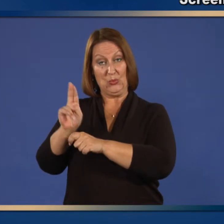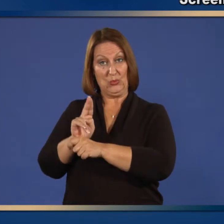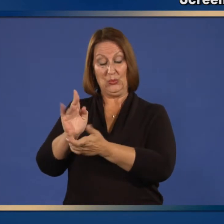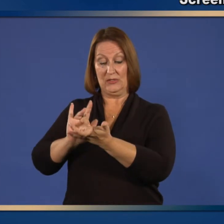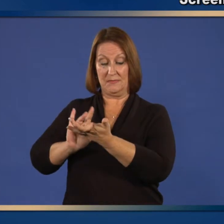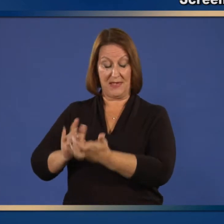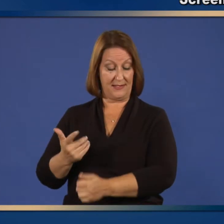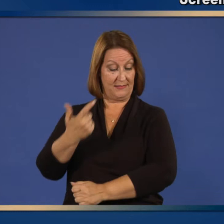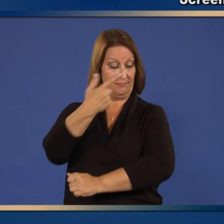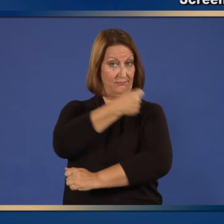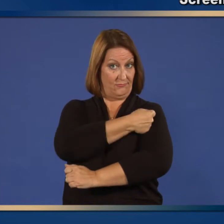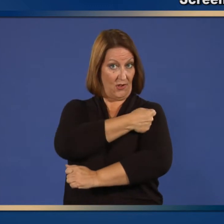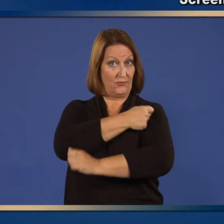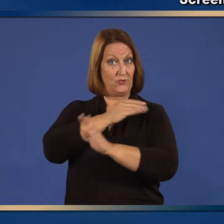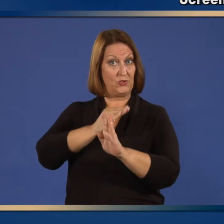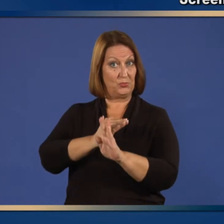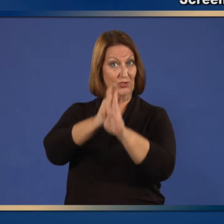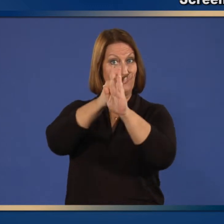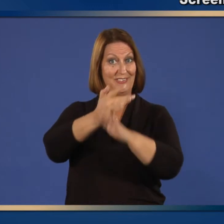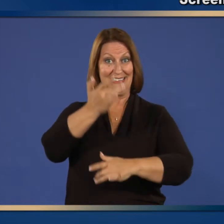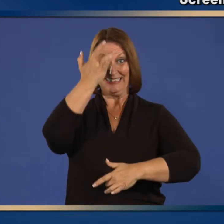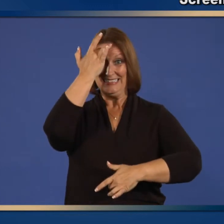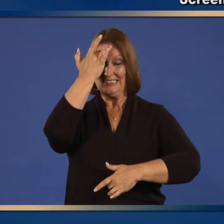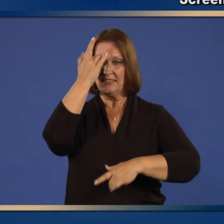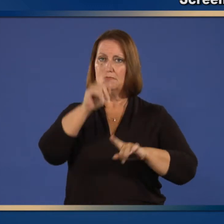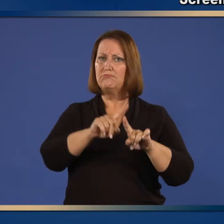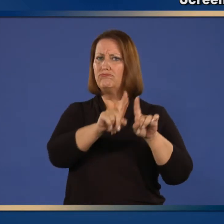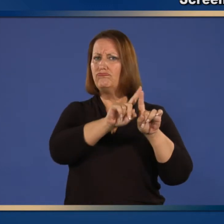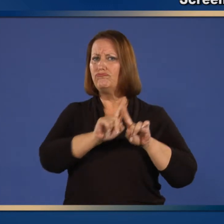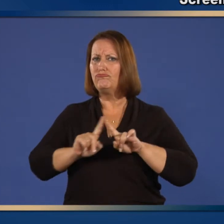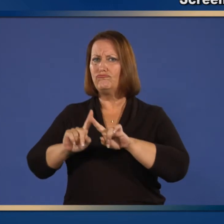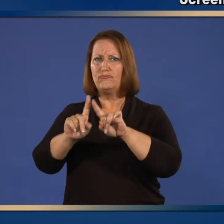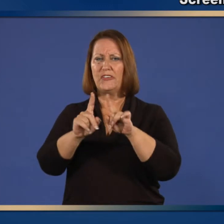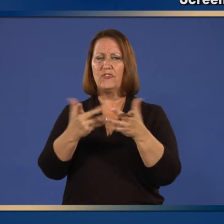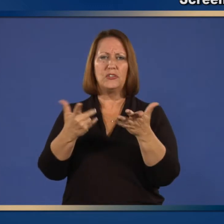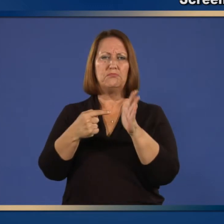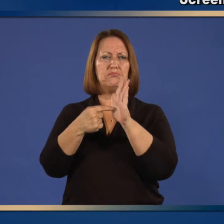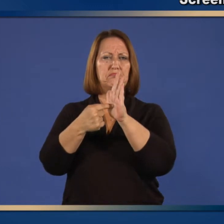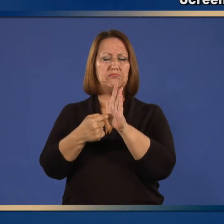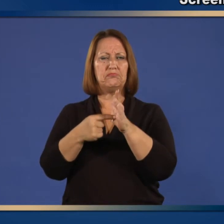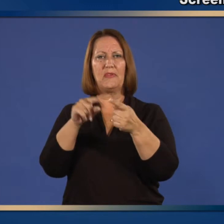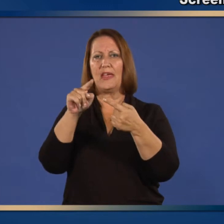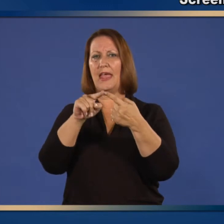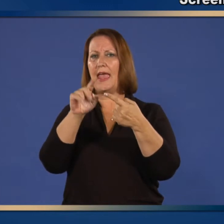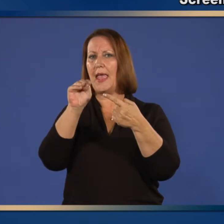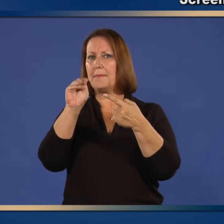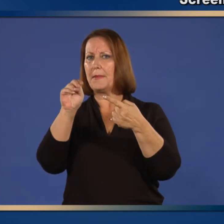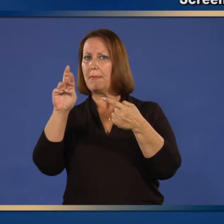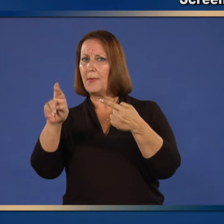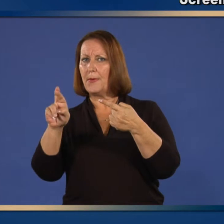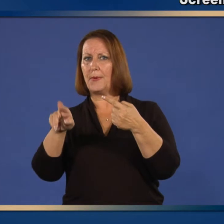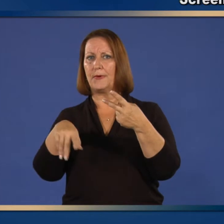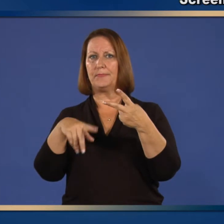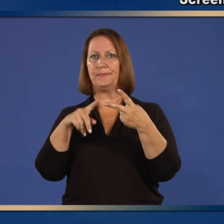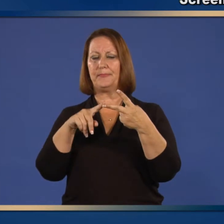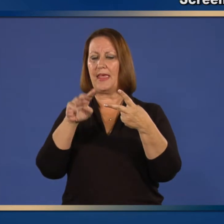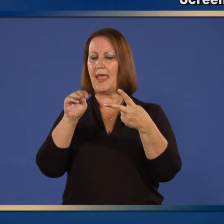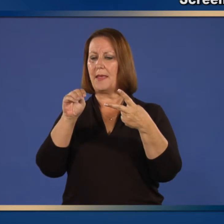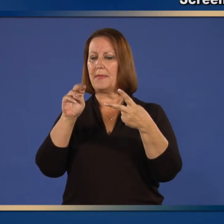Persons who were given an injectable live virus vaccine 27. as MMR,